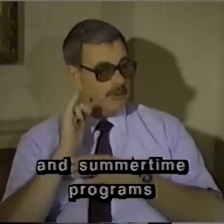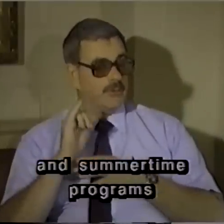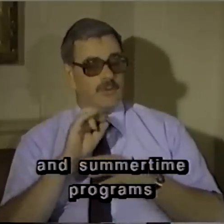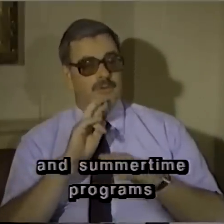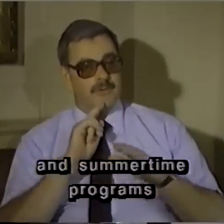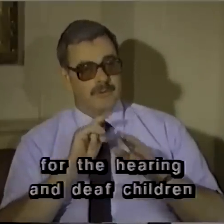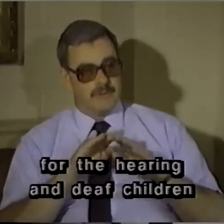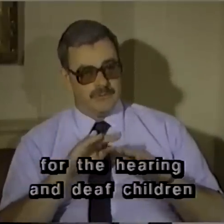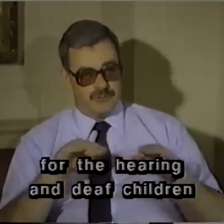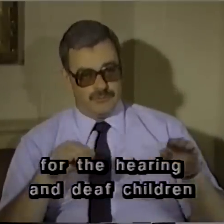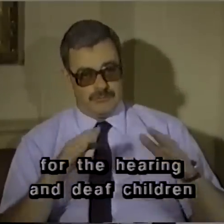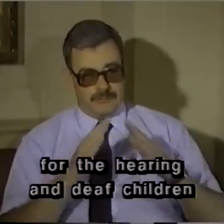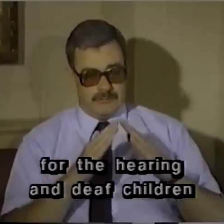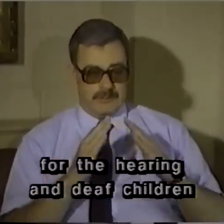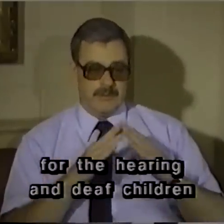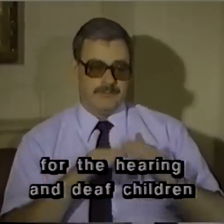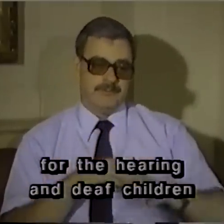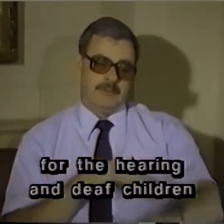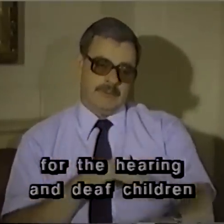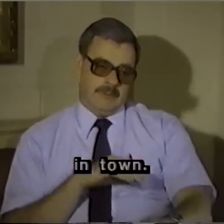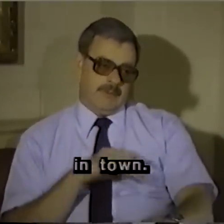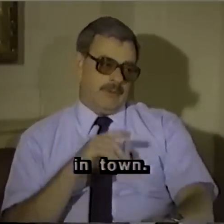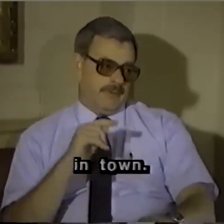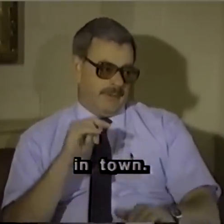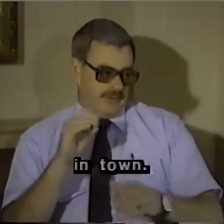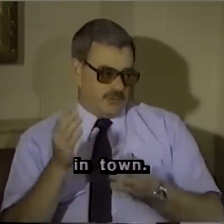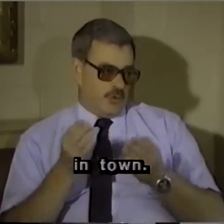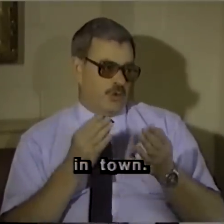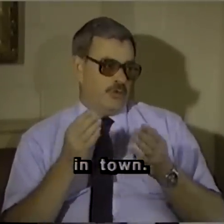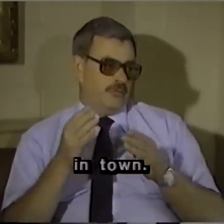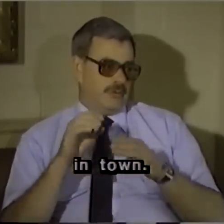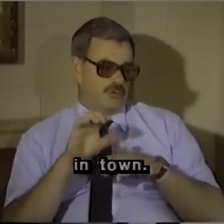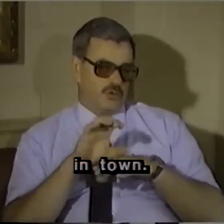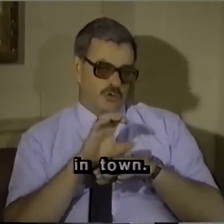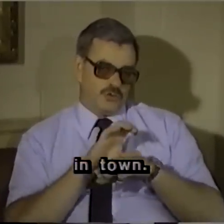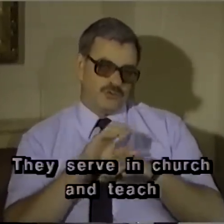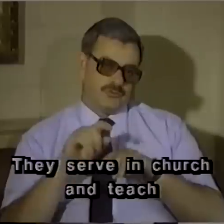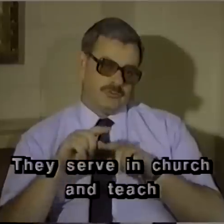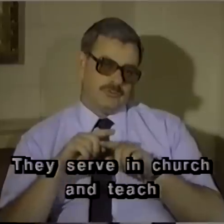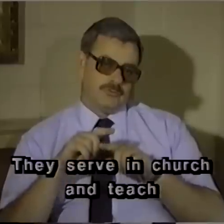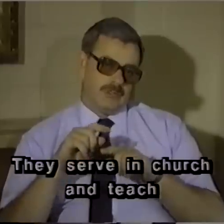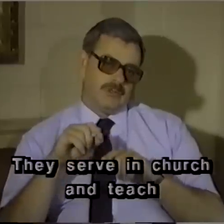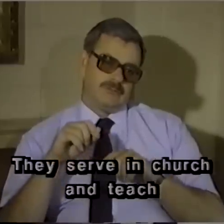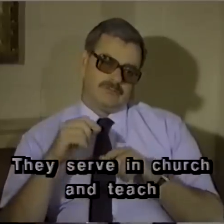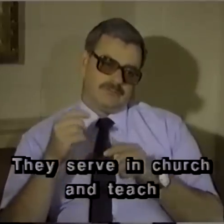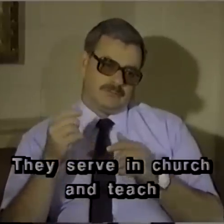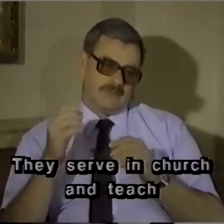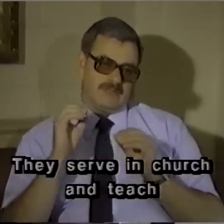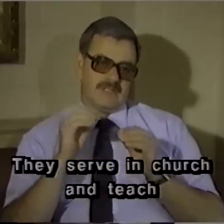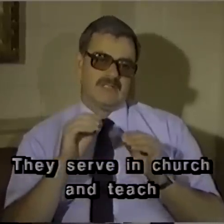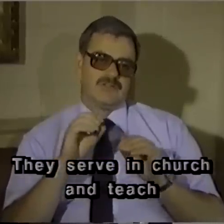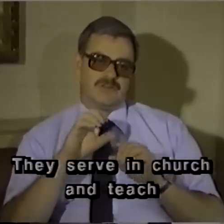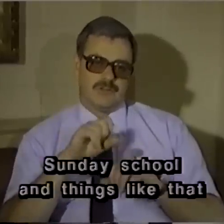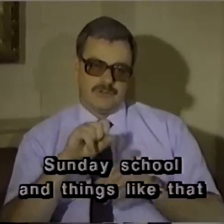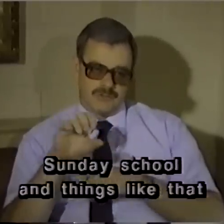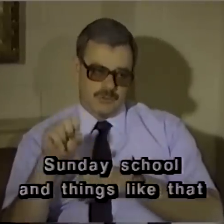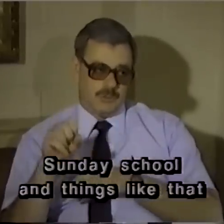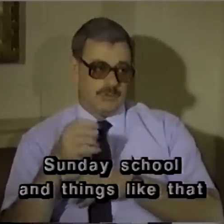for the hearing and deaf children in town. They serve in church and teach Sunday school